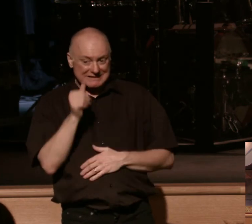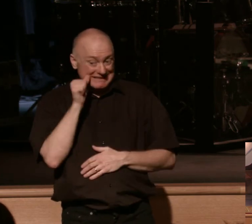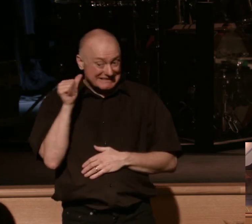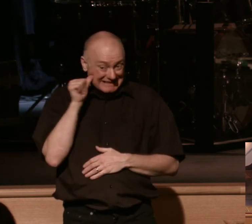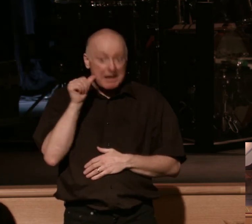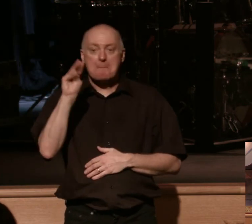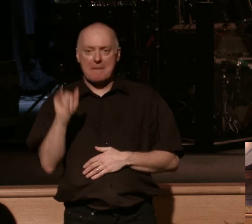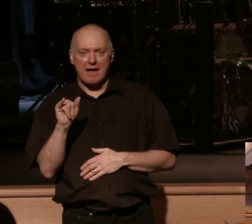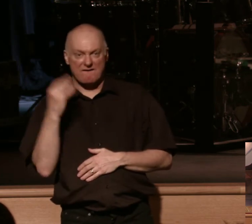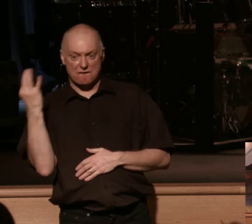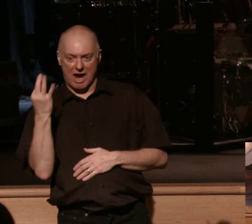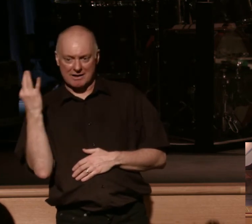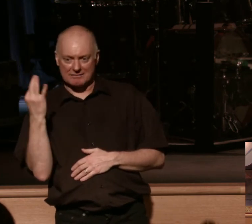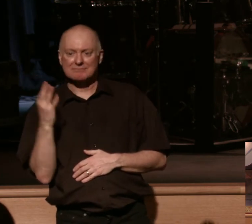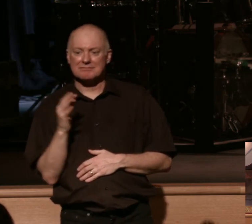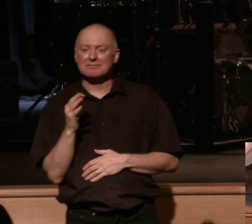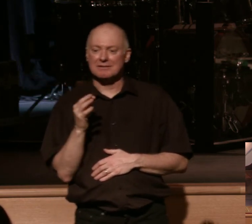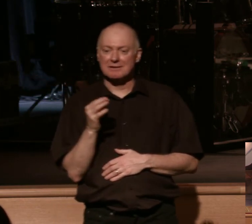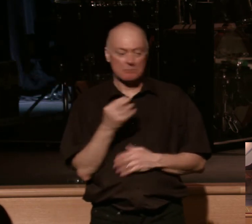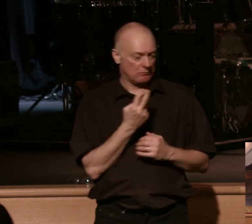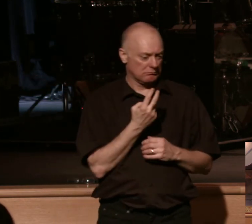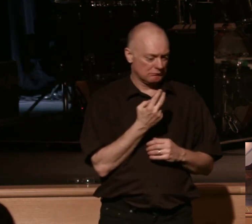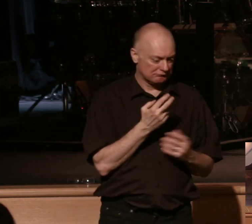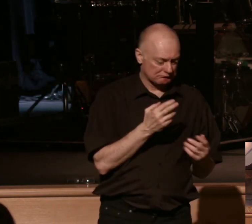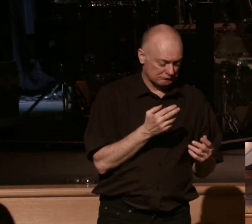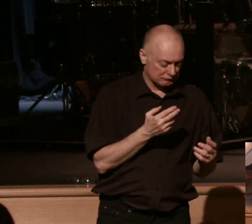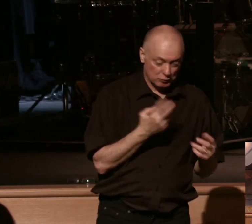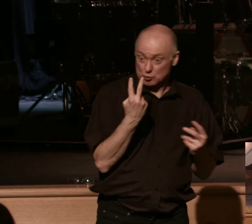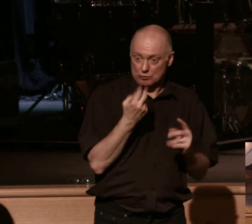and we're going to miss them and we we are sad for them